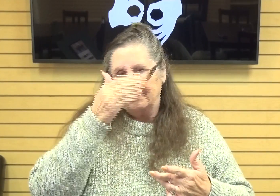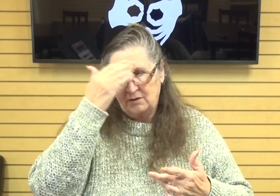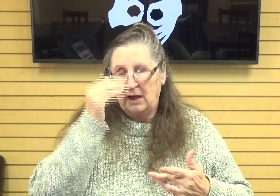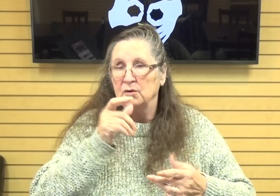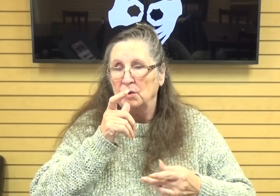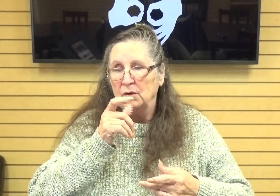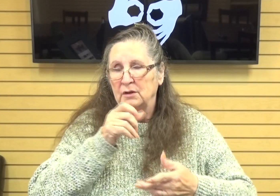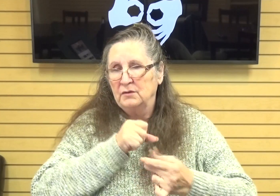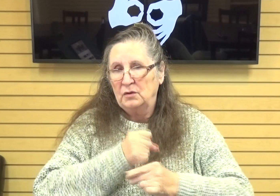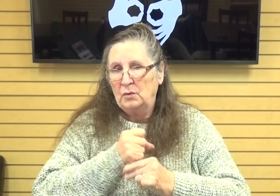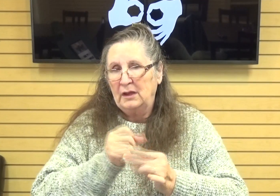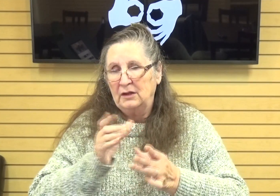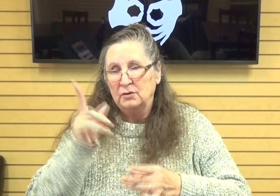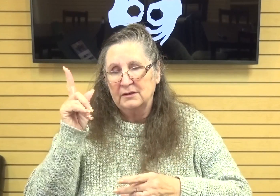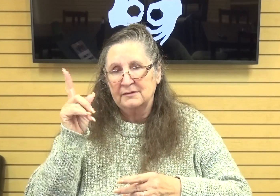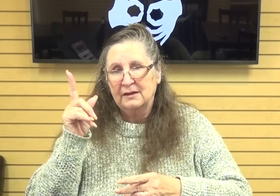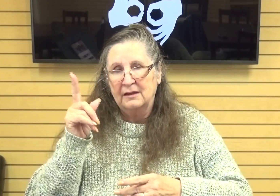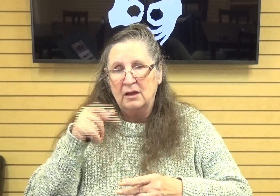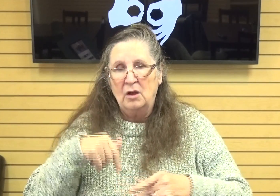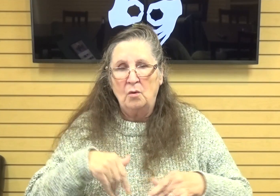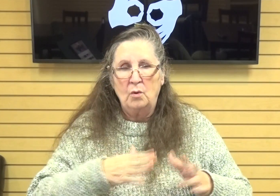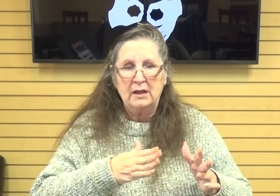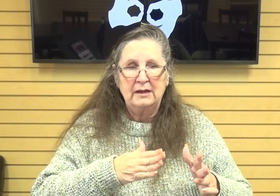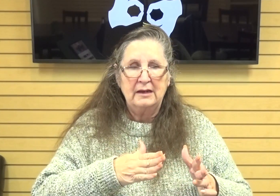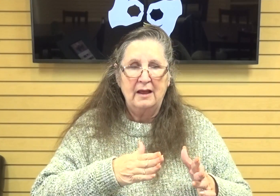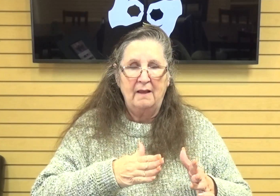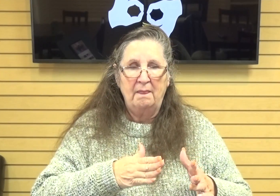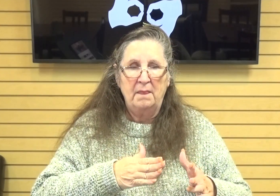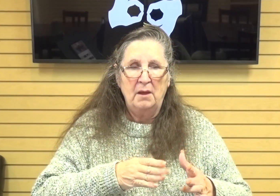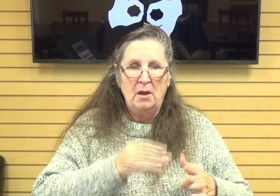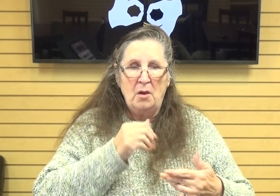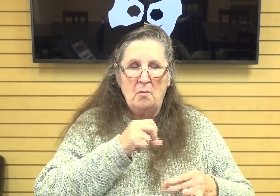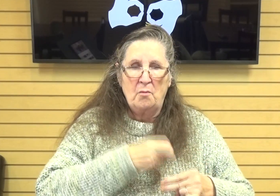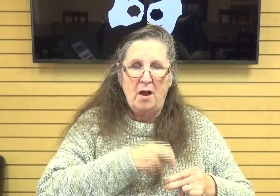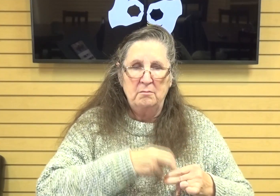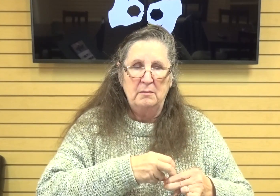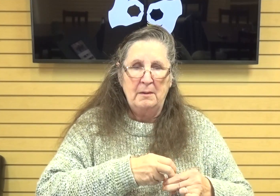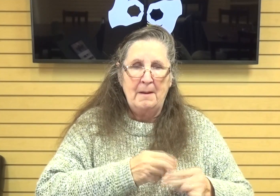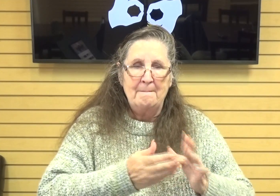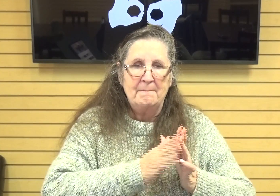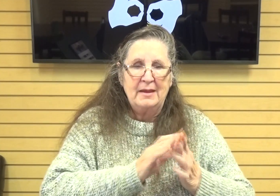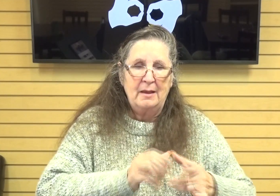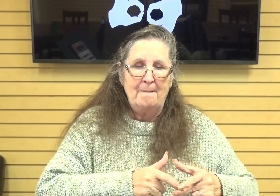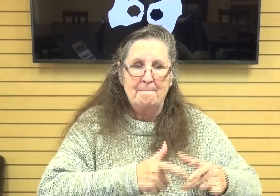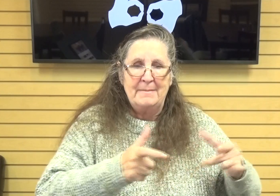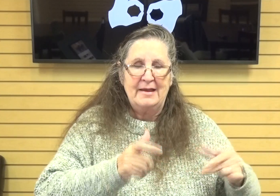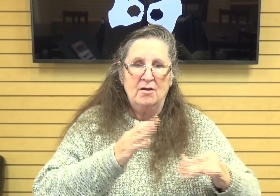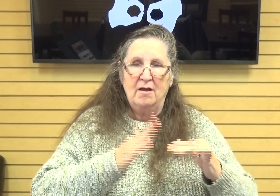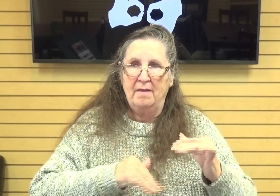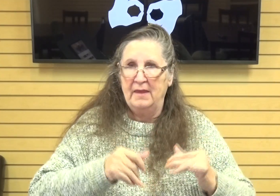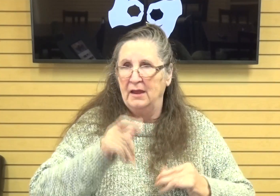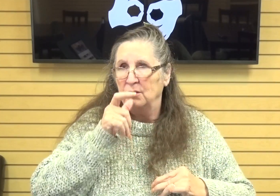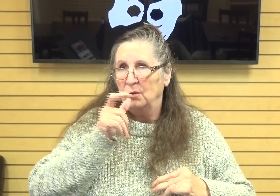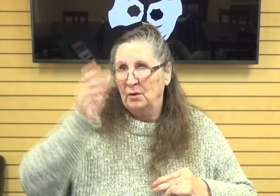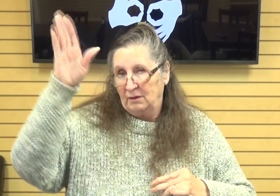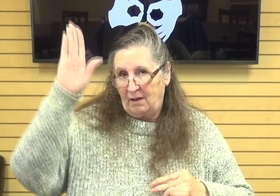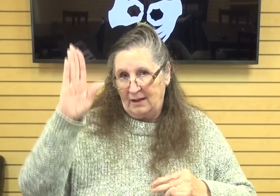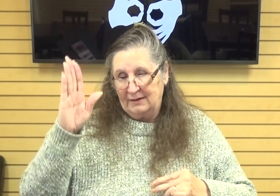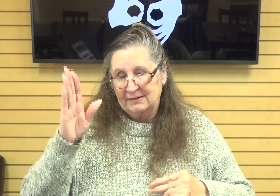is but we we let the problem big become bigger than who god is and so that's where i'm just going to share with you